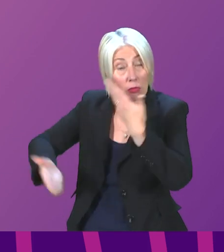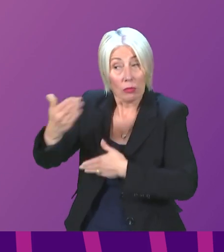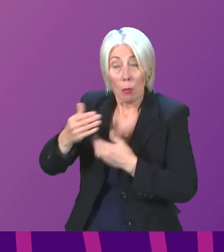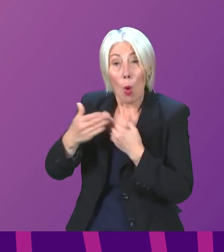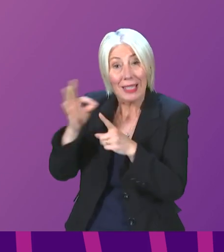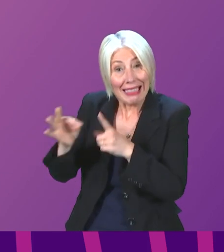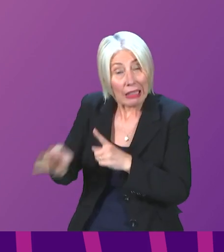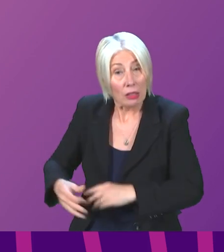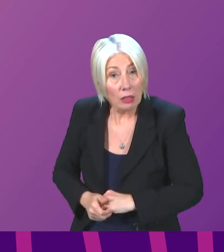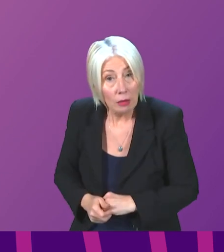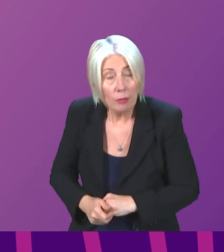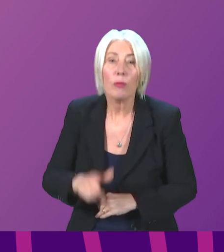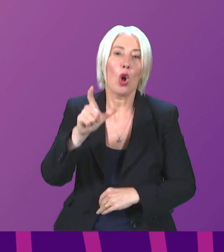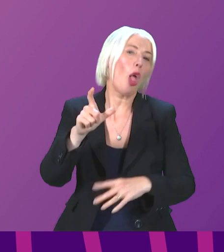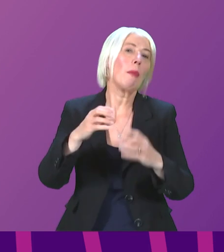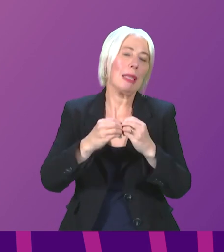And Colin Beatty.